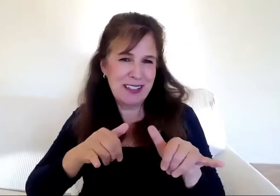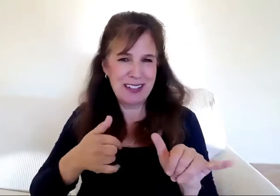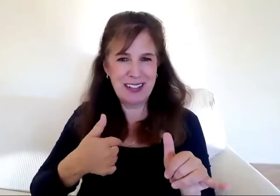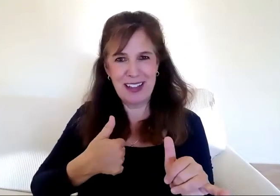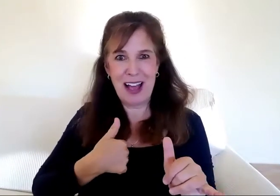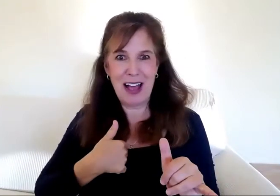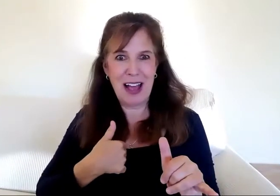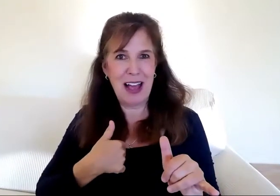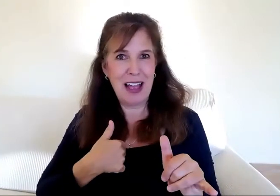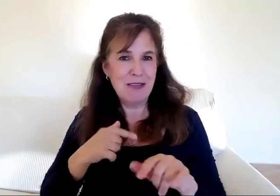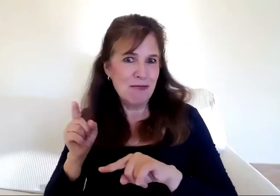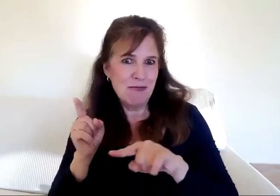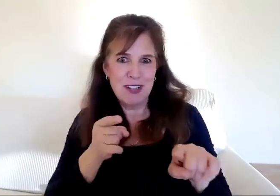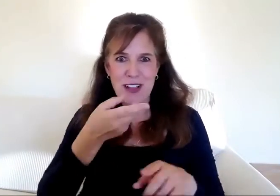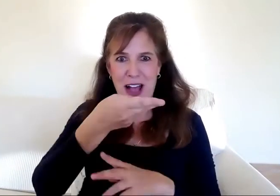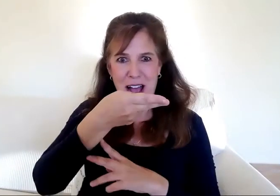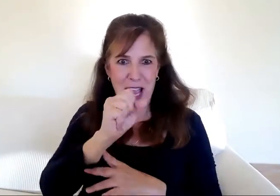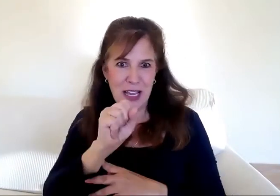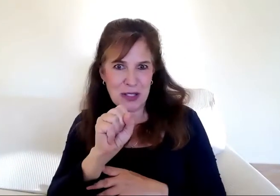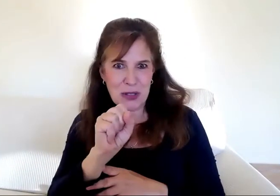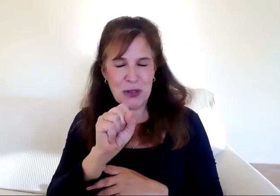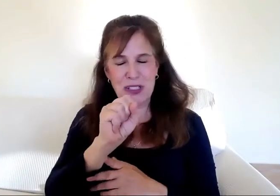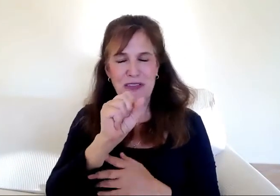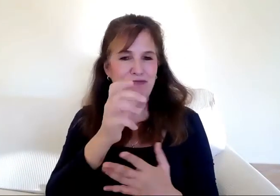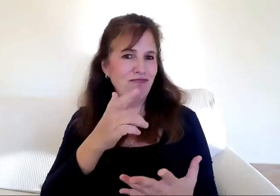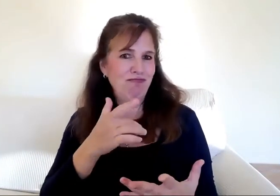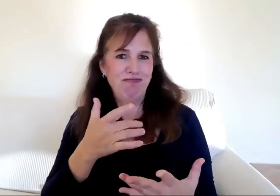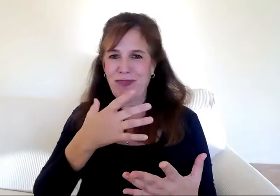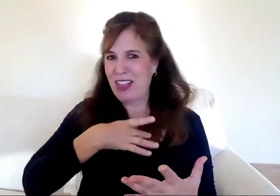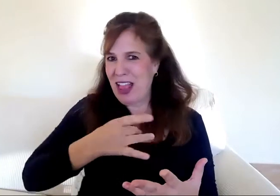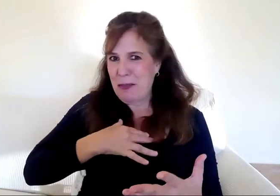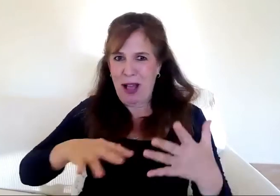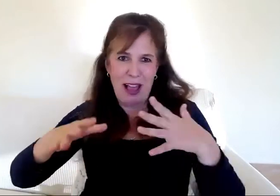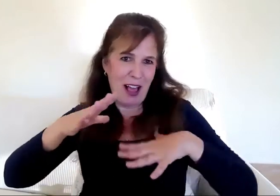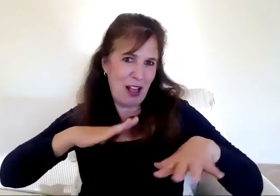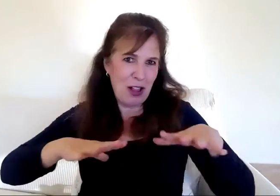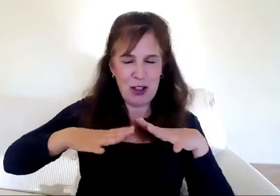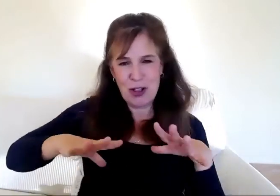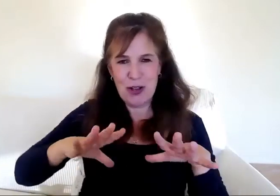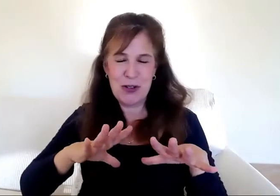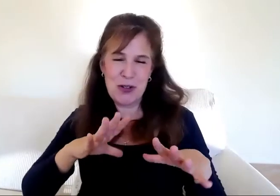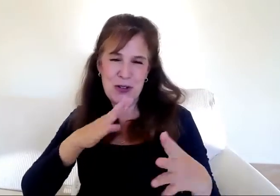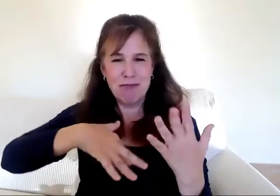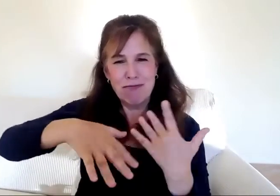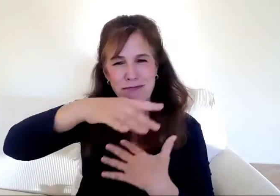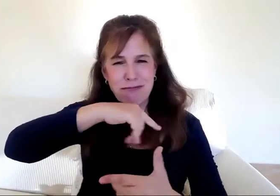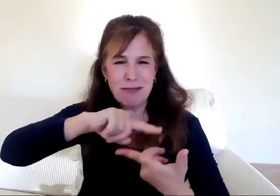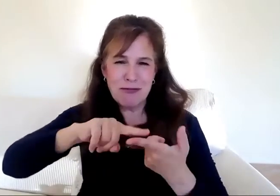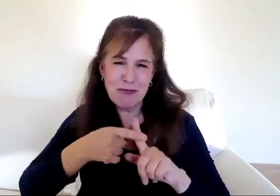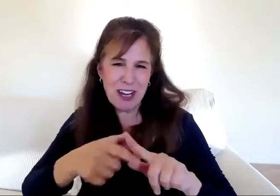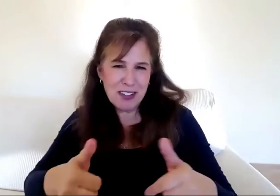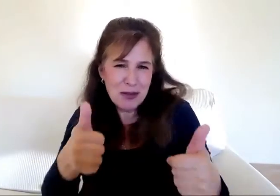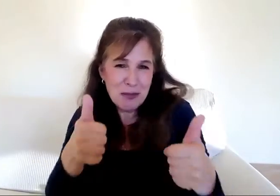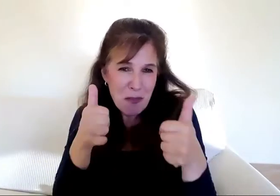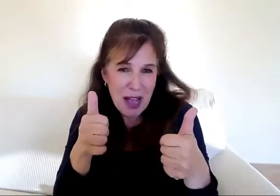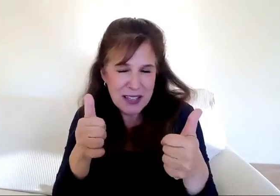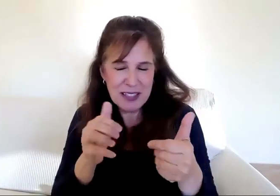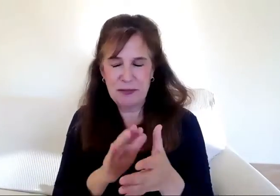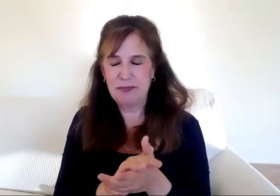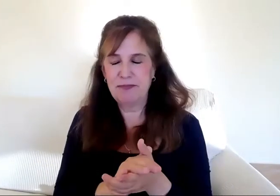I had cool bell-bottom jeans and stylish gauzy shirts. By the time I was born, my family had